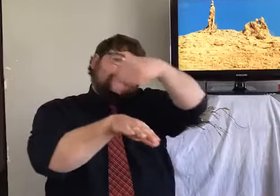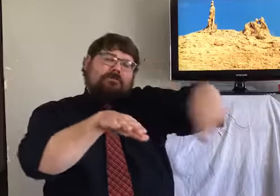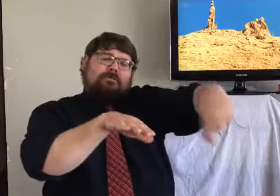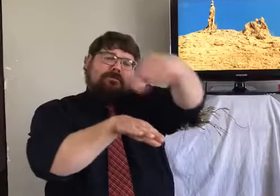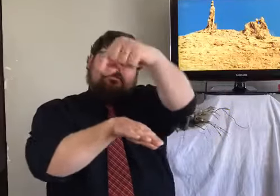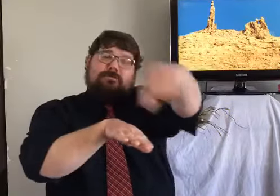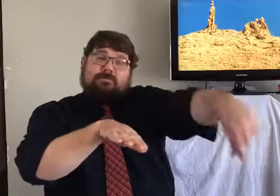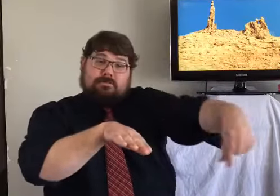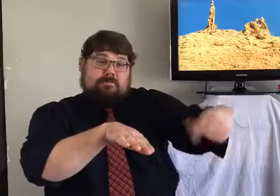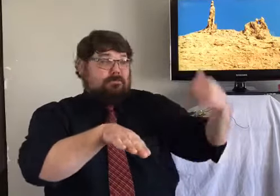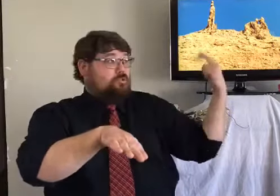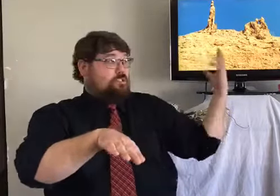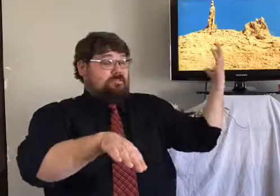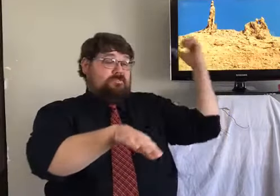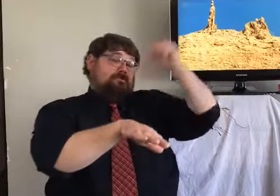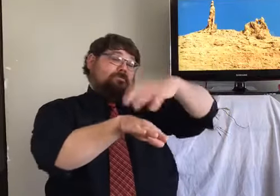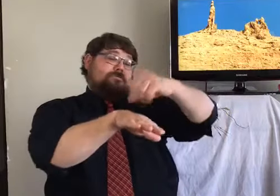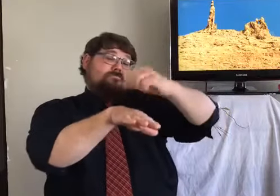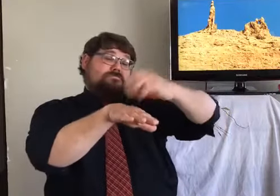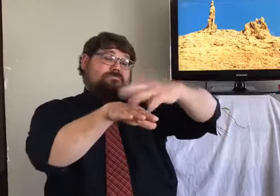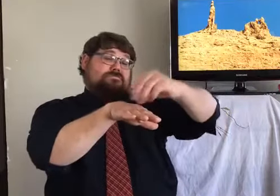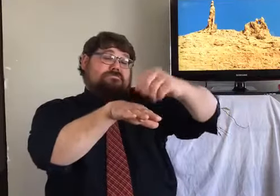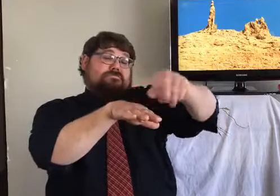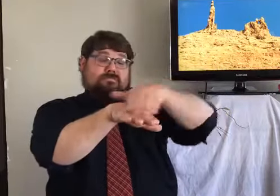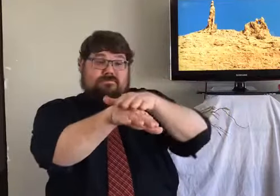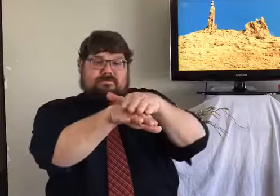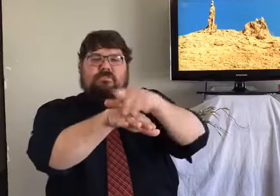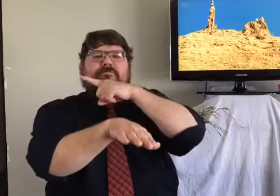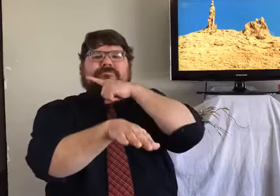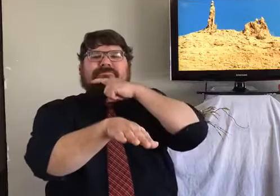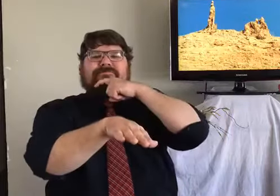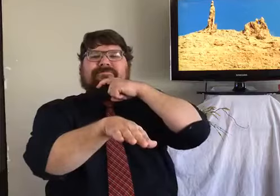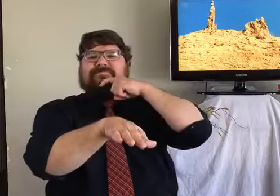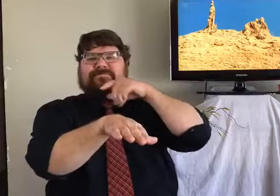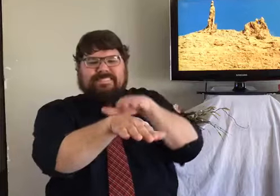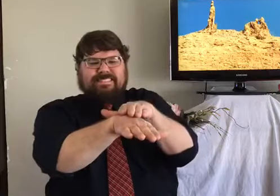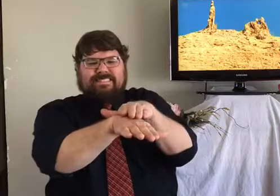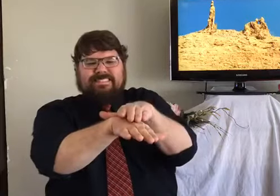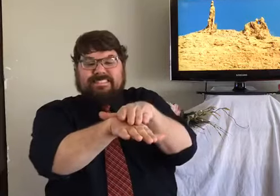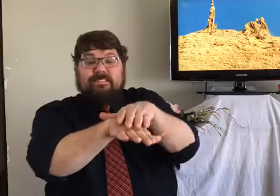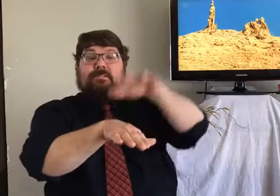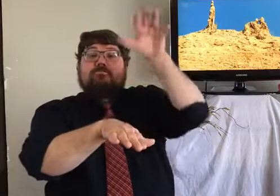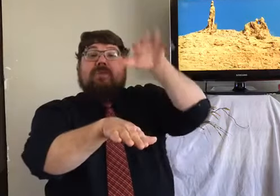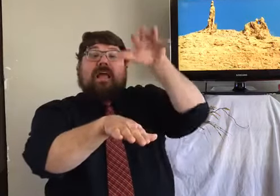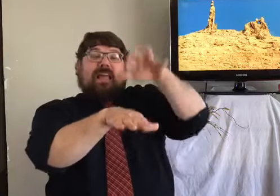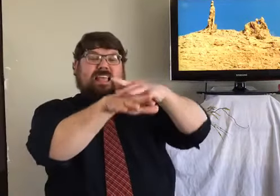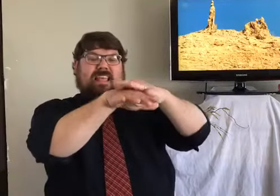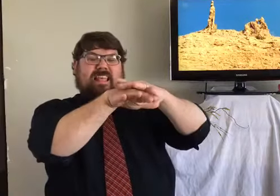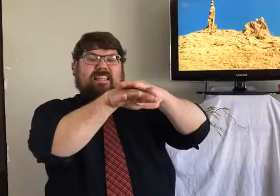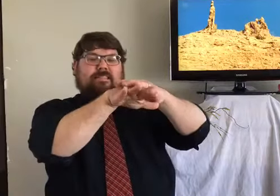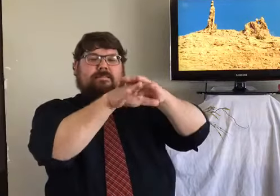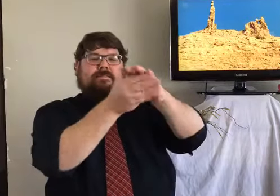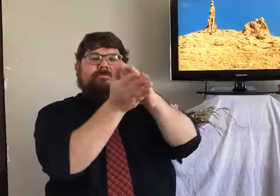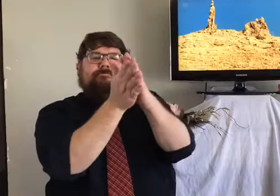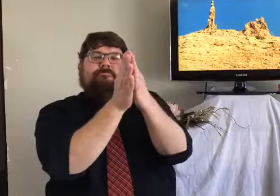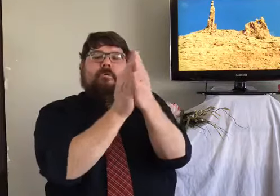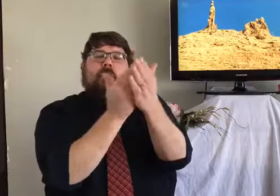have your paths that you walk on between your farm fields,